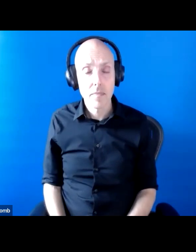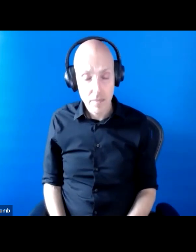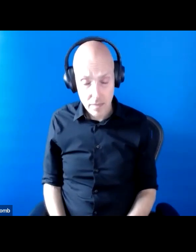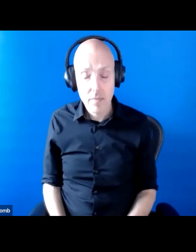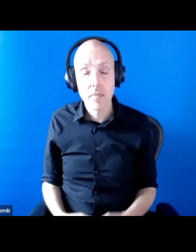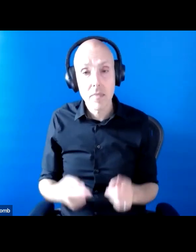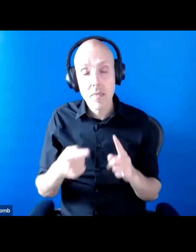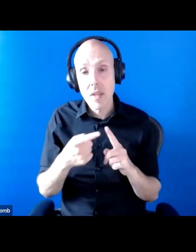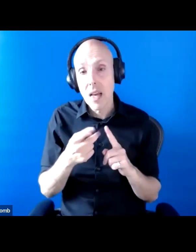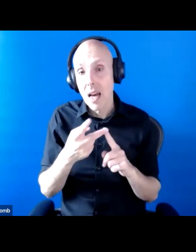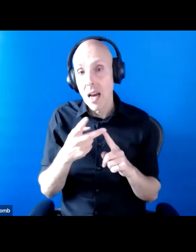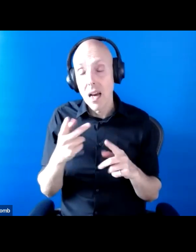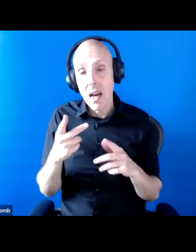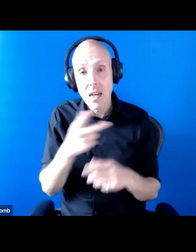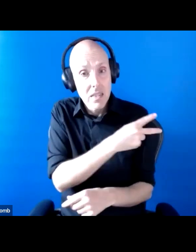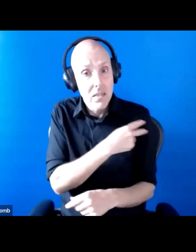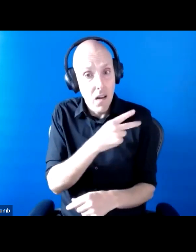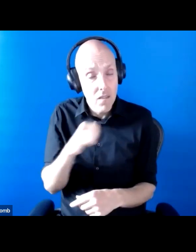vacancies, people can't recruit carers.